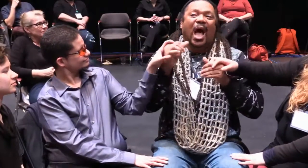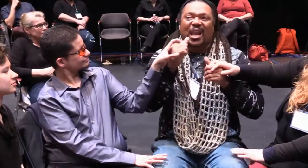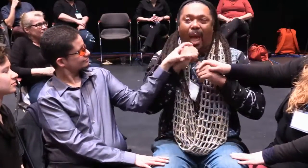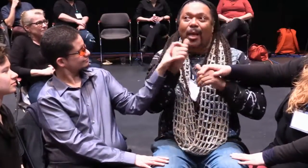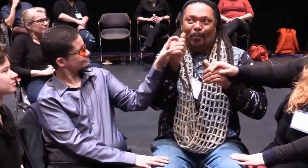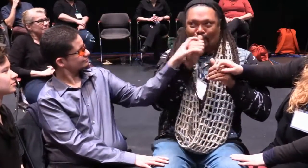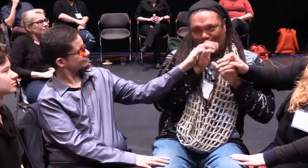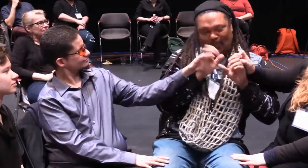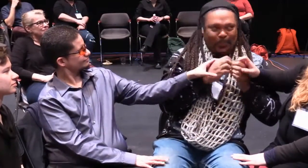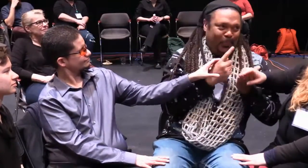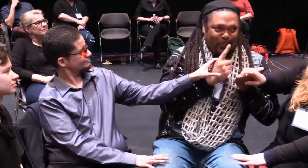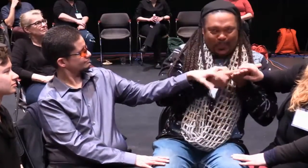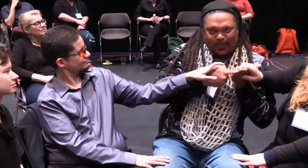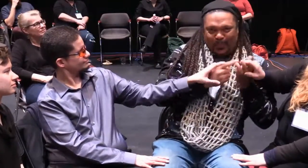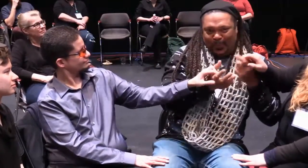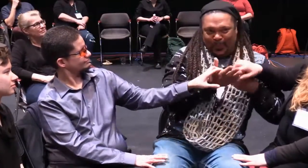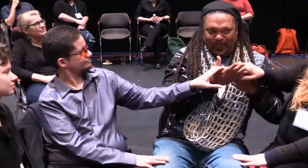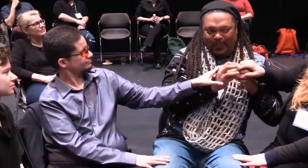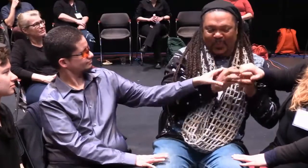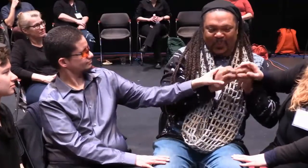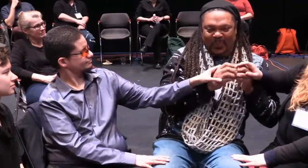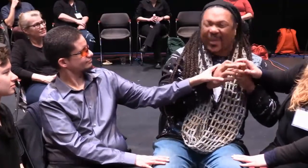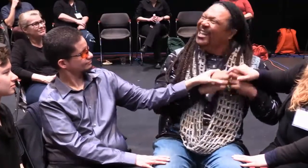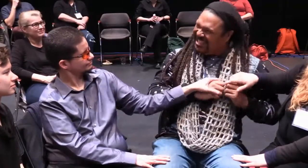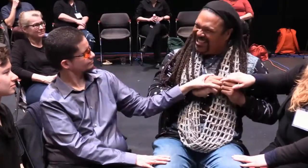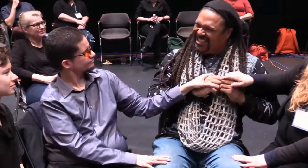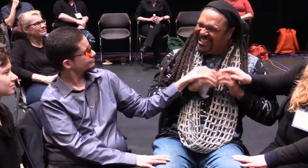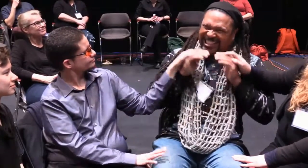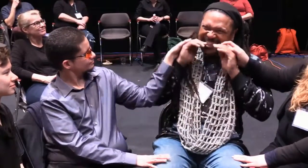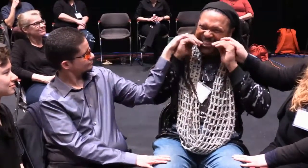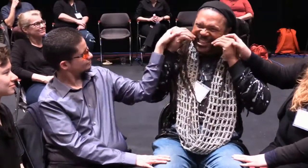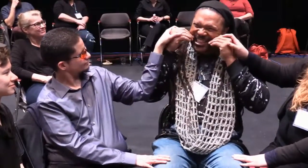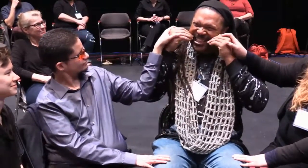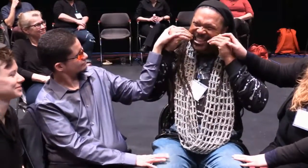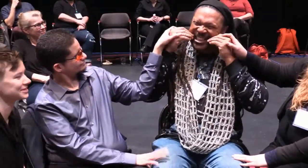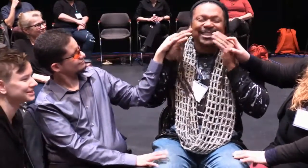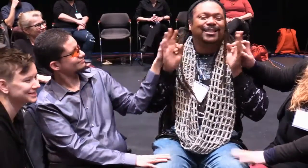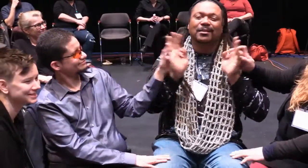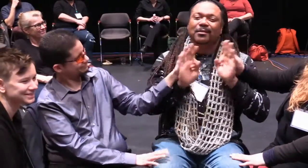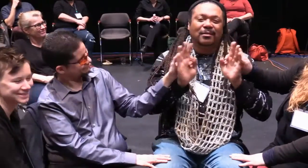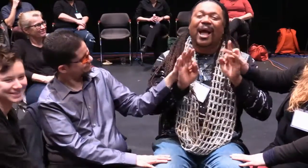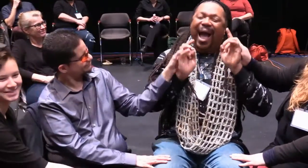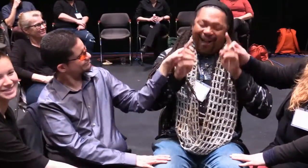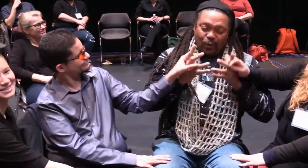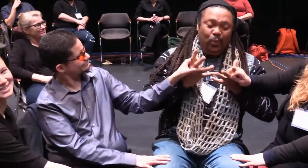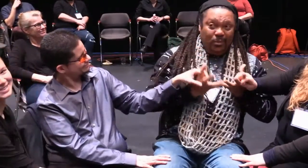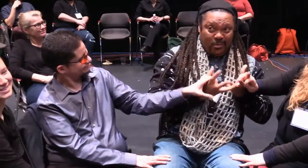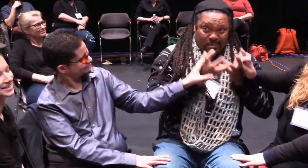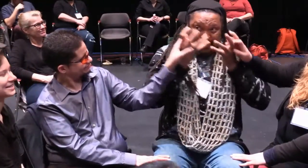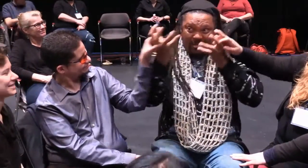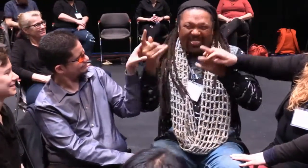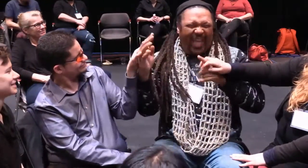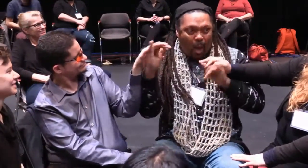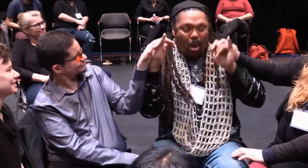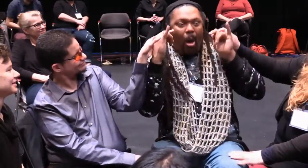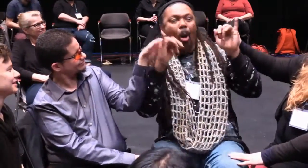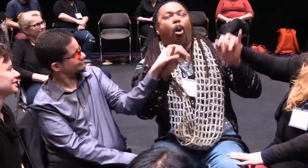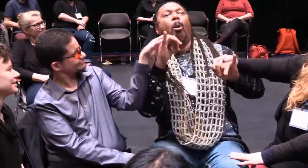we've got to push for it and not wait for something to be given to us and be complacent in our own little space, in our own little world. We need to